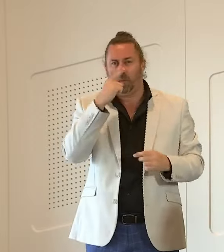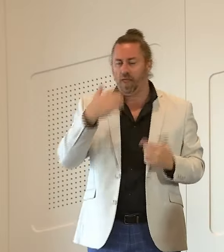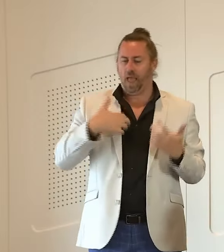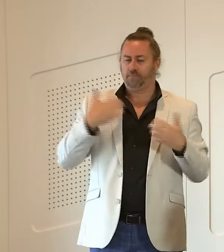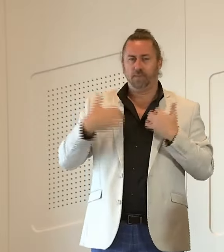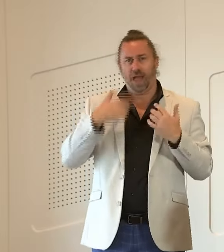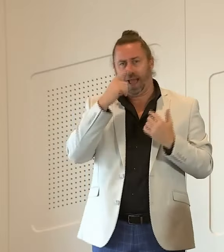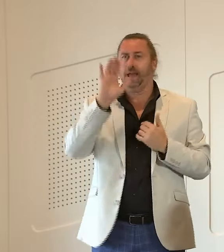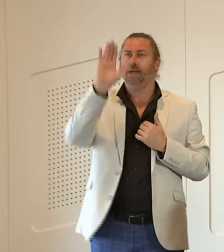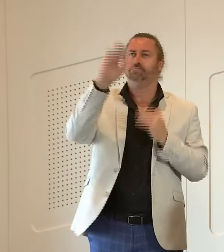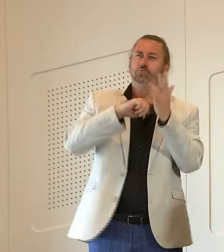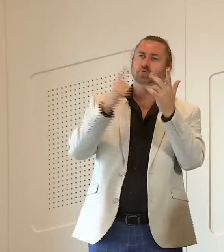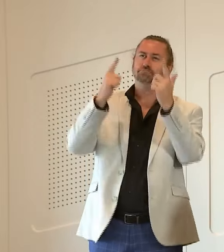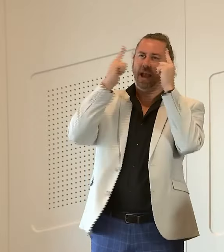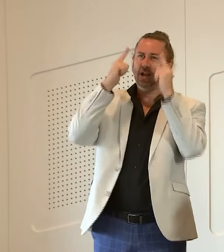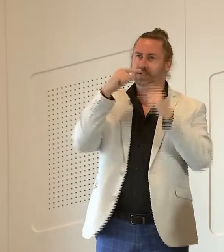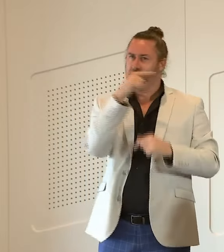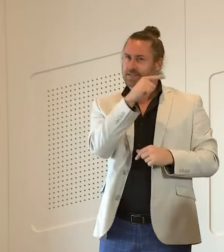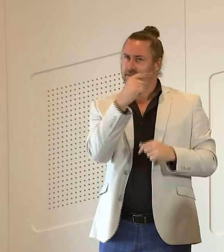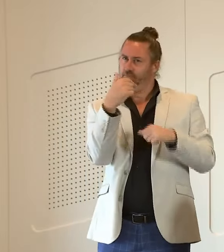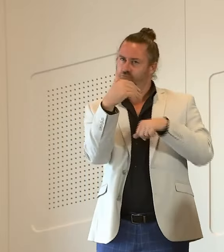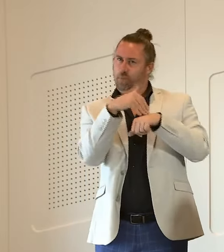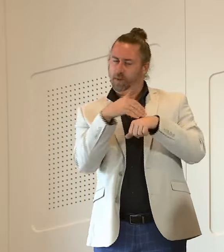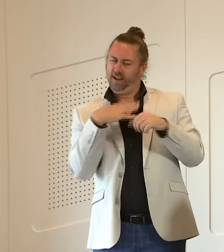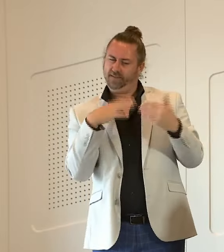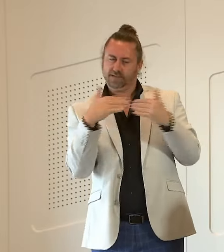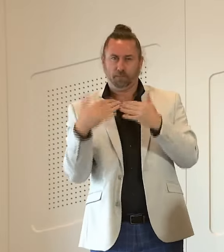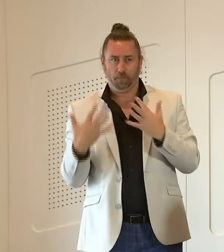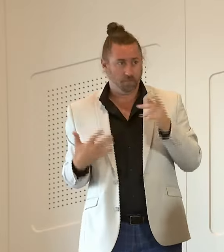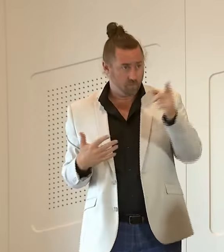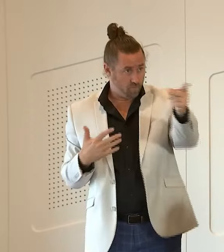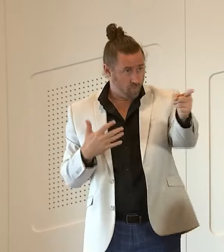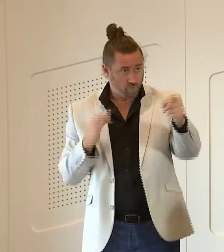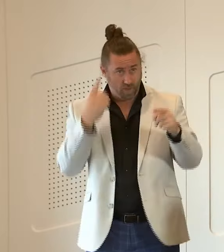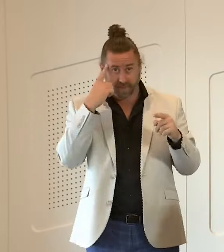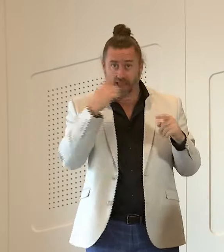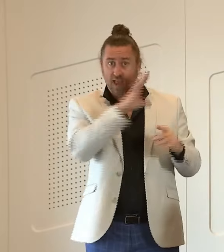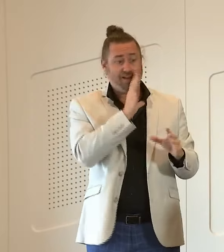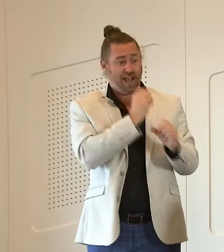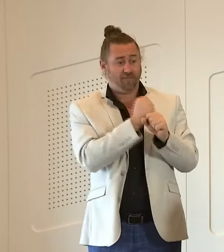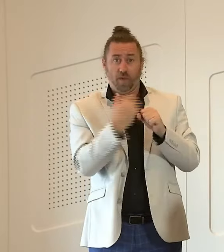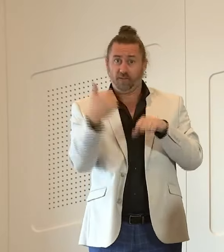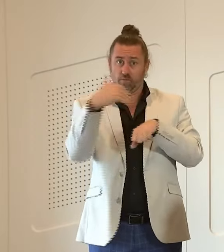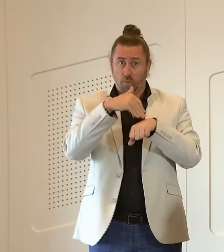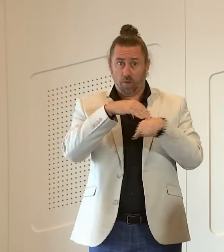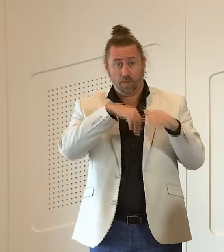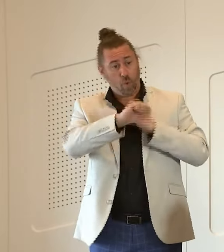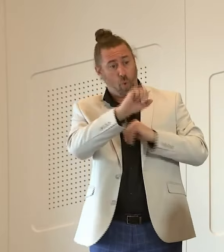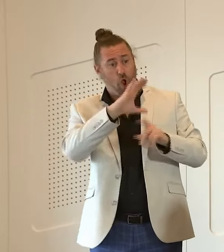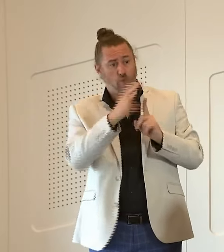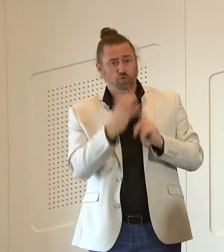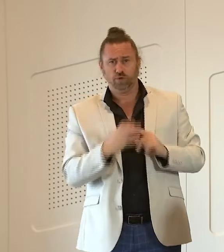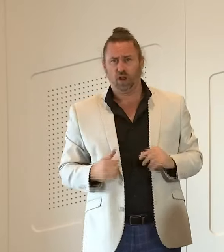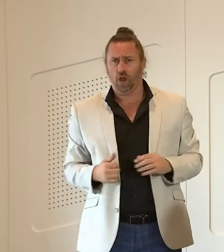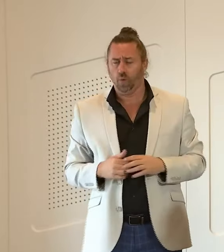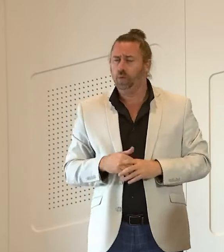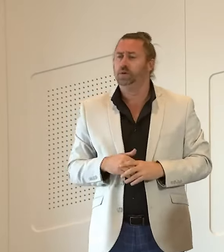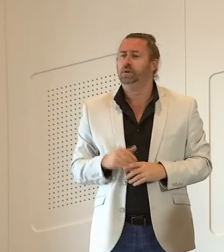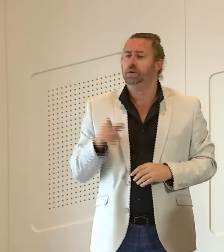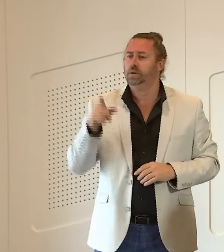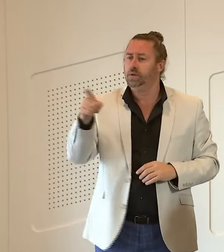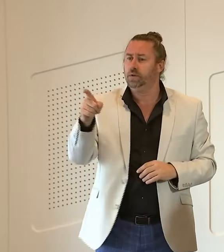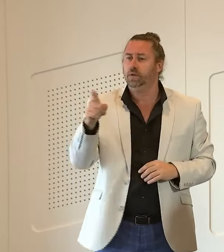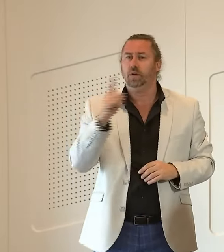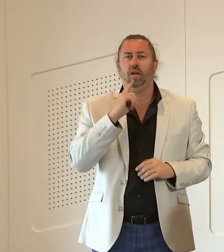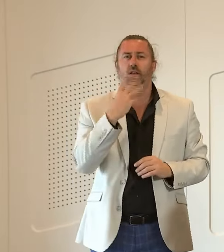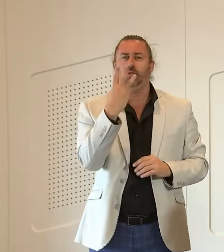raise it with their management no i don't no there are concerns that three